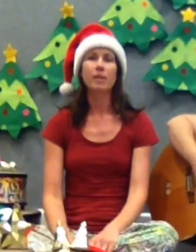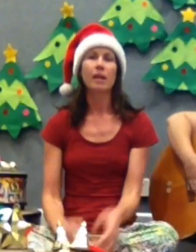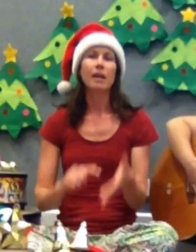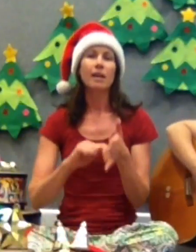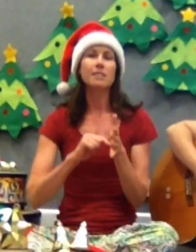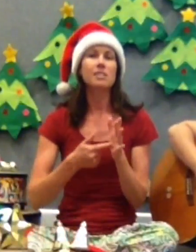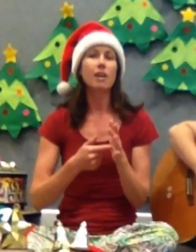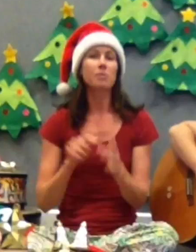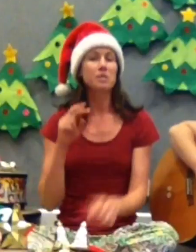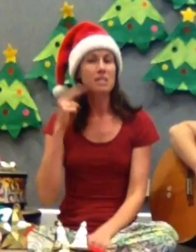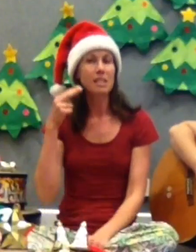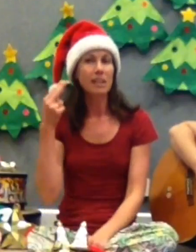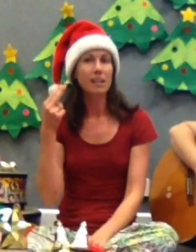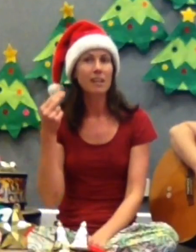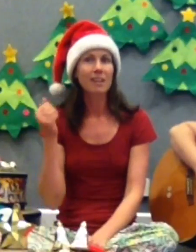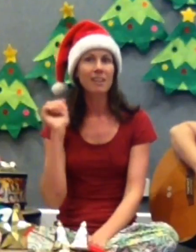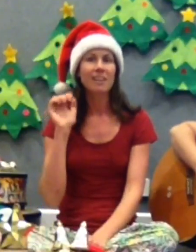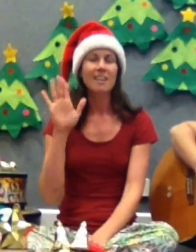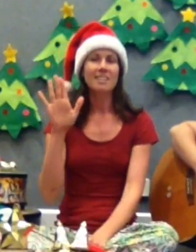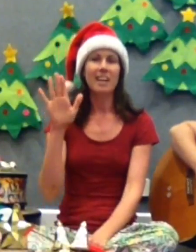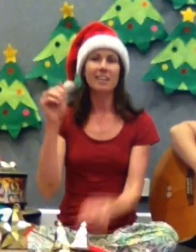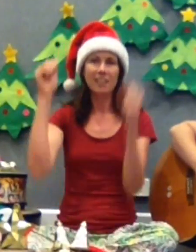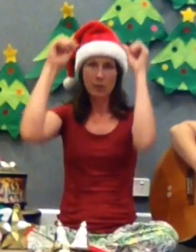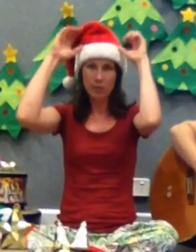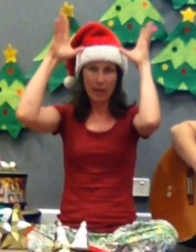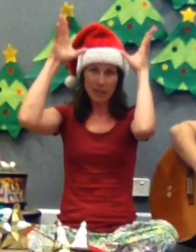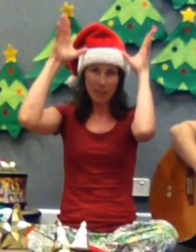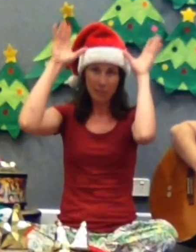It's time to sing Ten Little Rain Deer